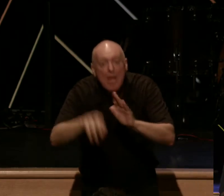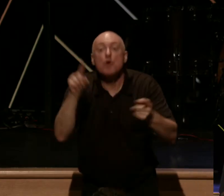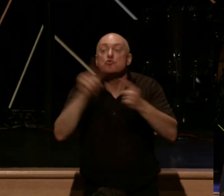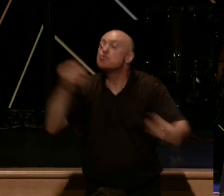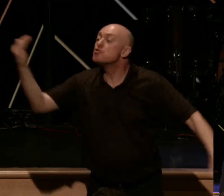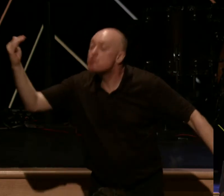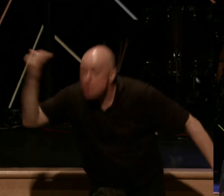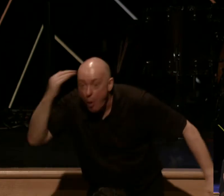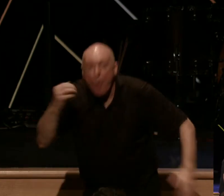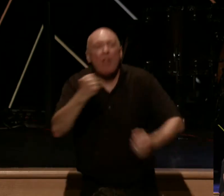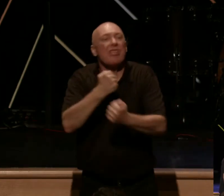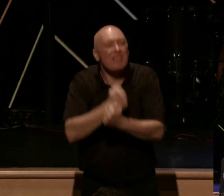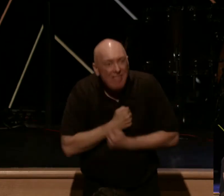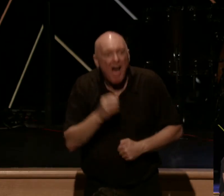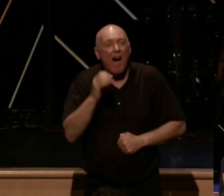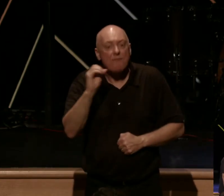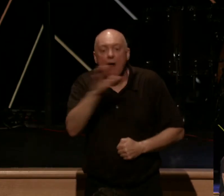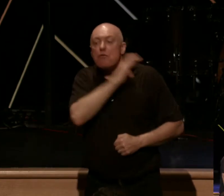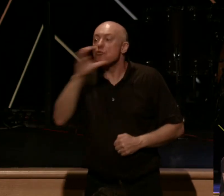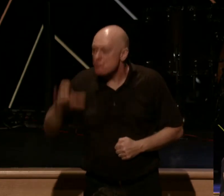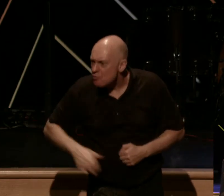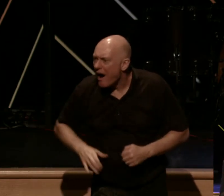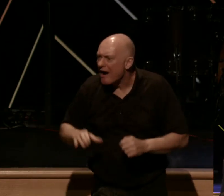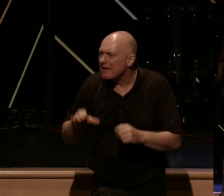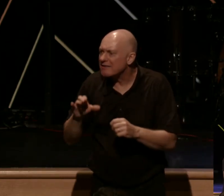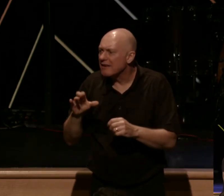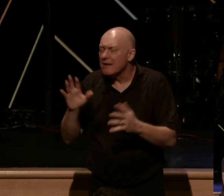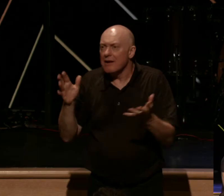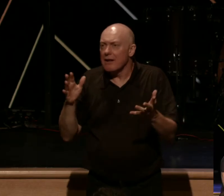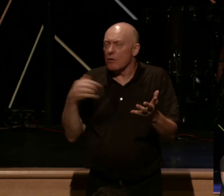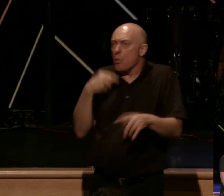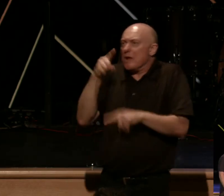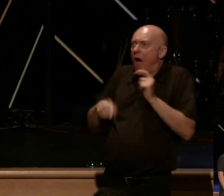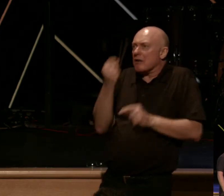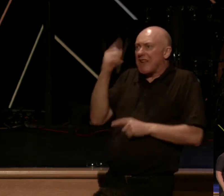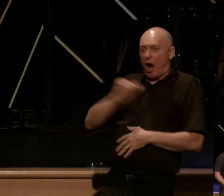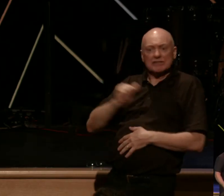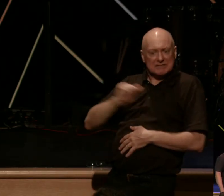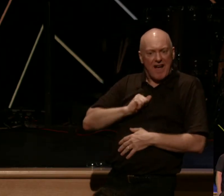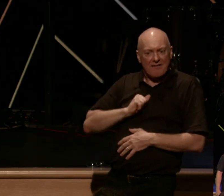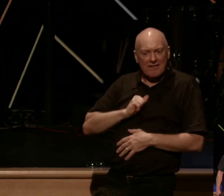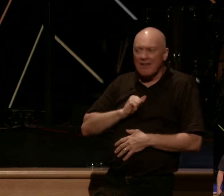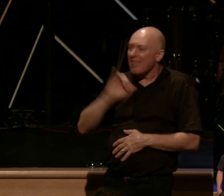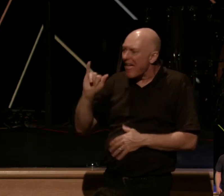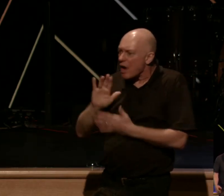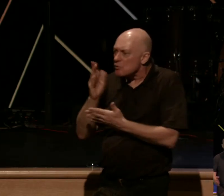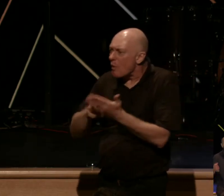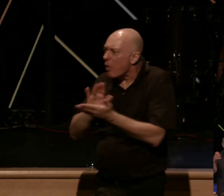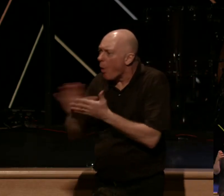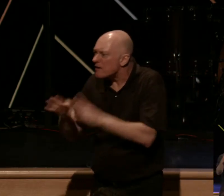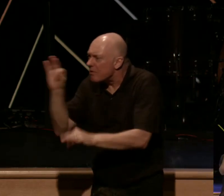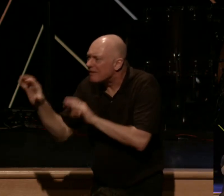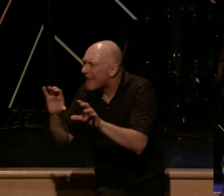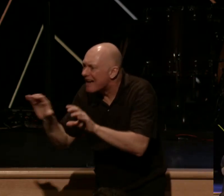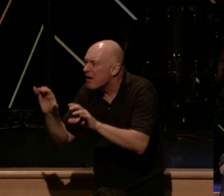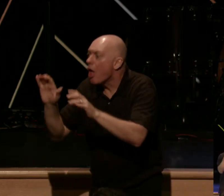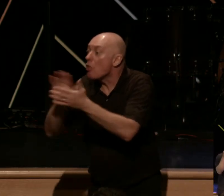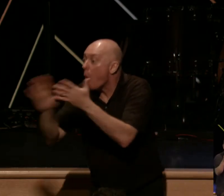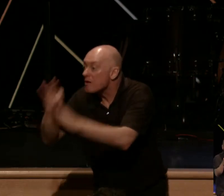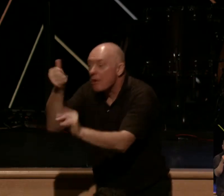the love of Christ that surpasses knowledge. This is what Paul is praying for, that the Holy Spirit would work in